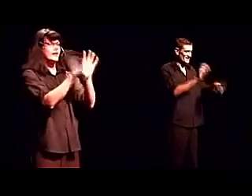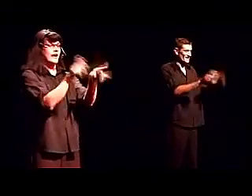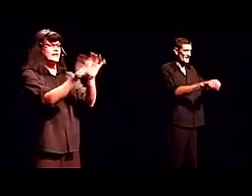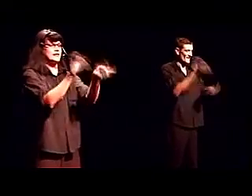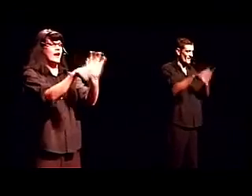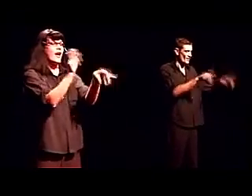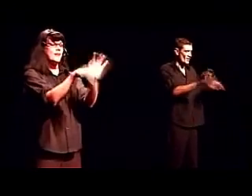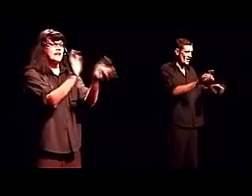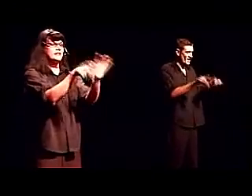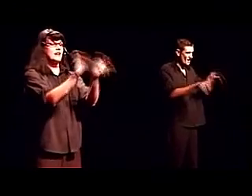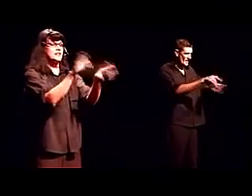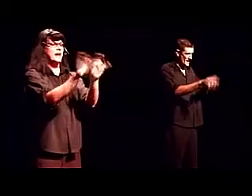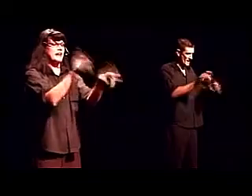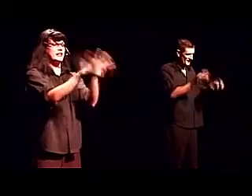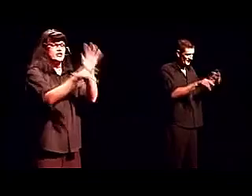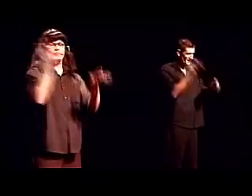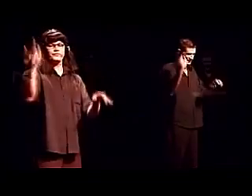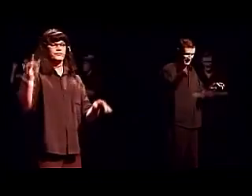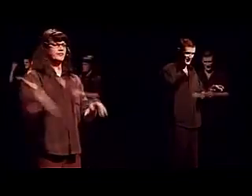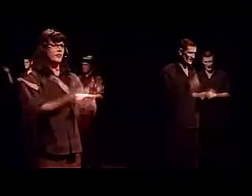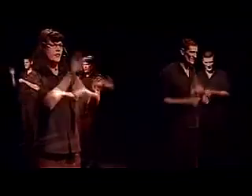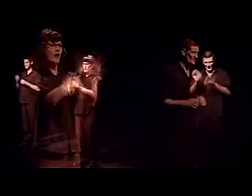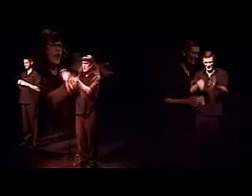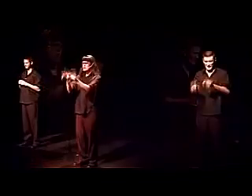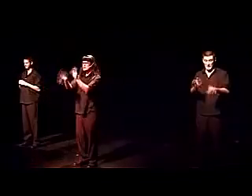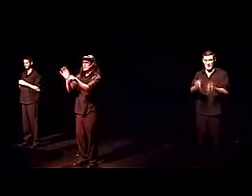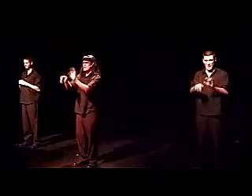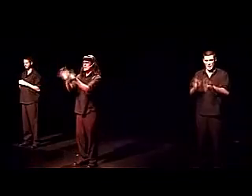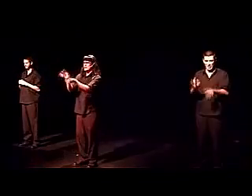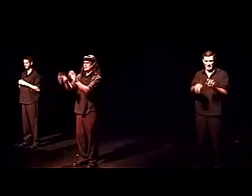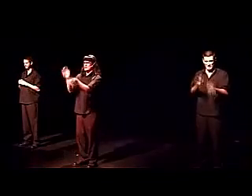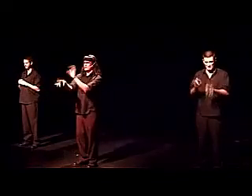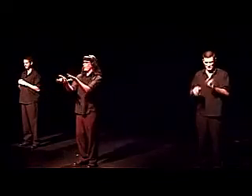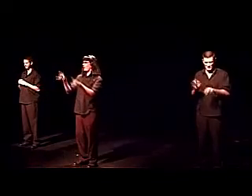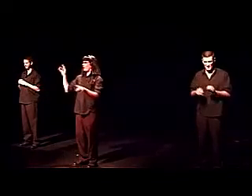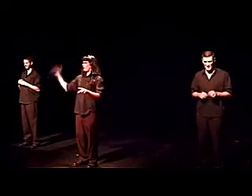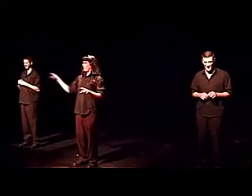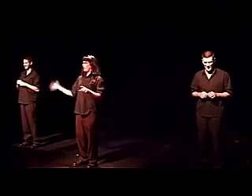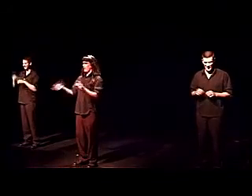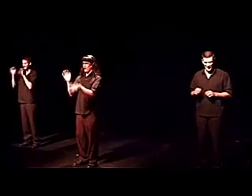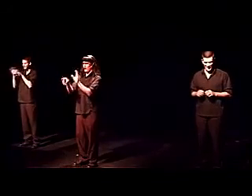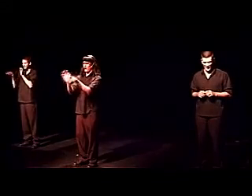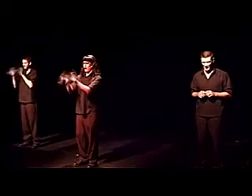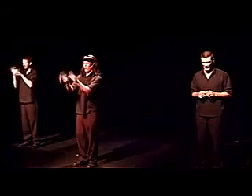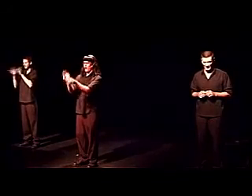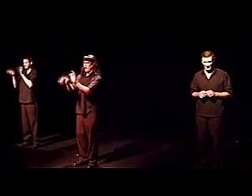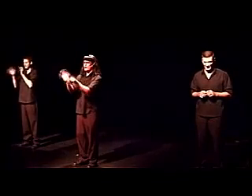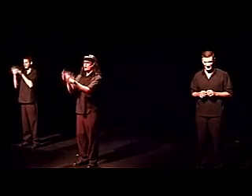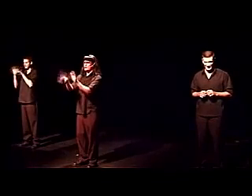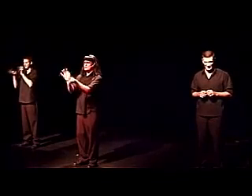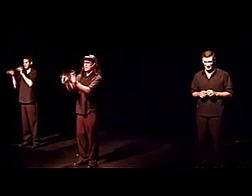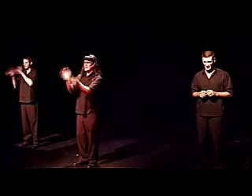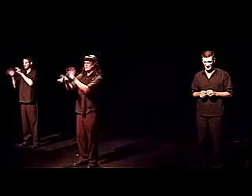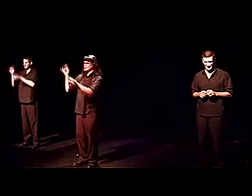Yes. Makes a nice package. Start rubbing yourself. I've already started.